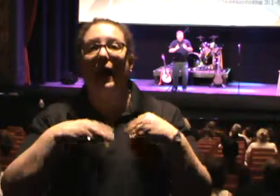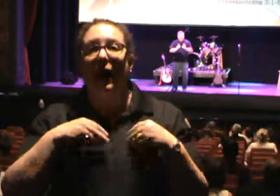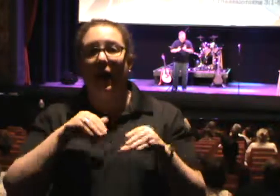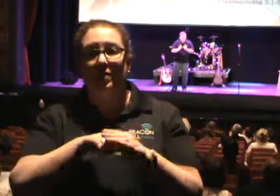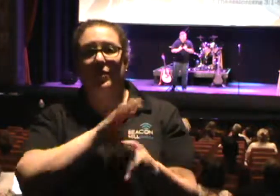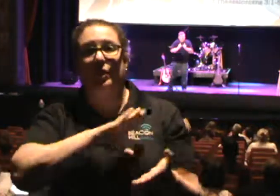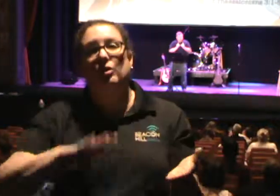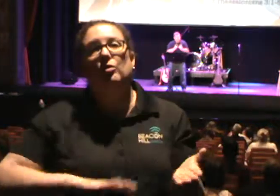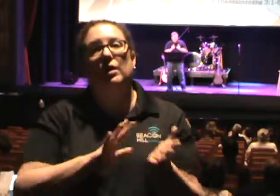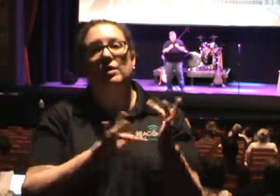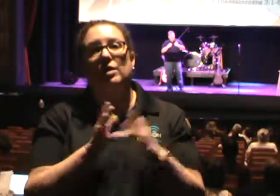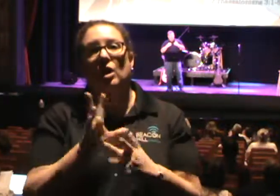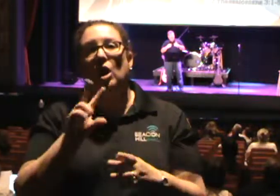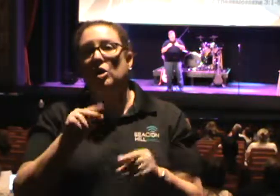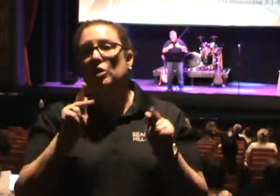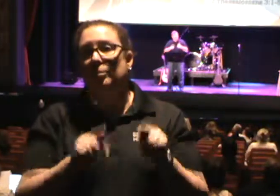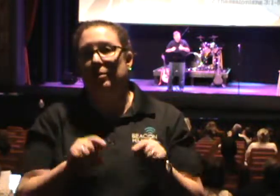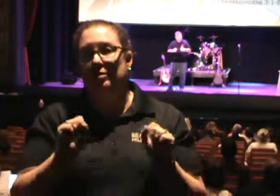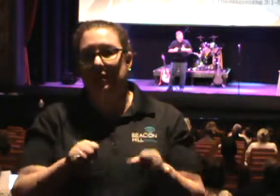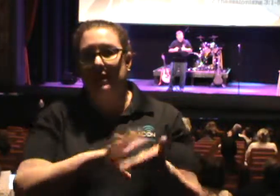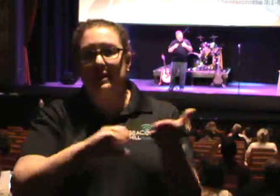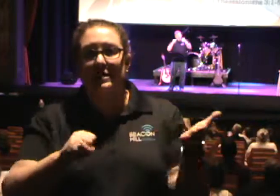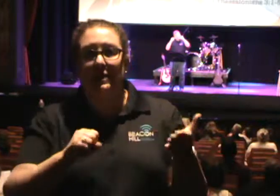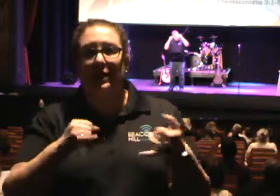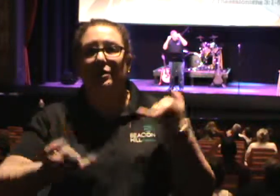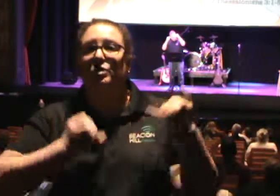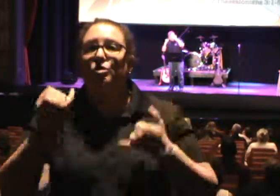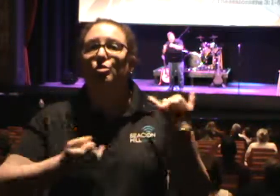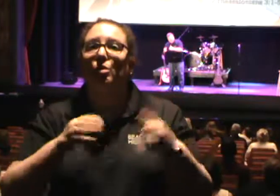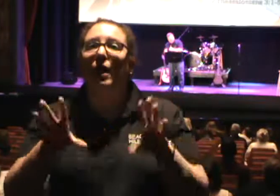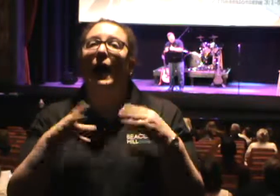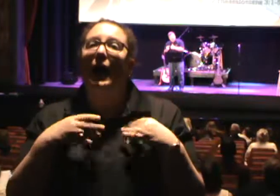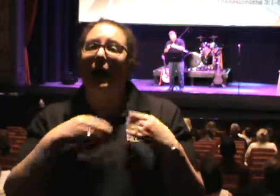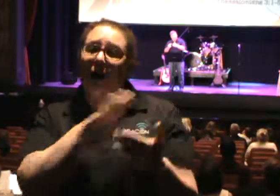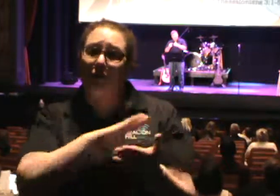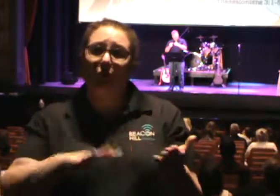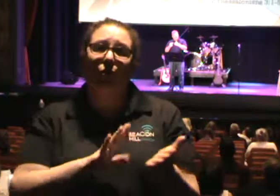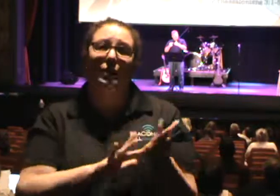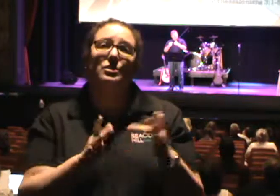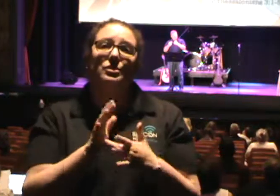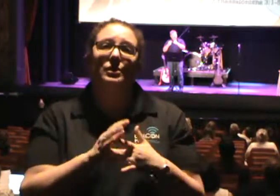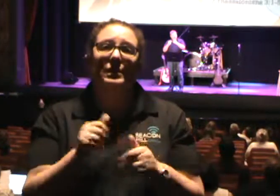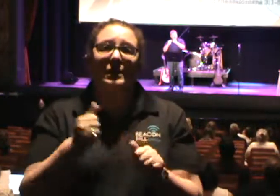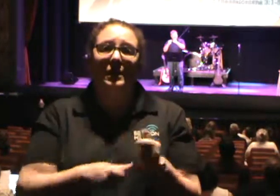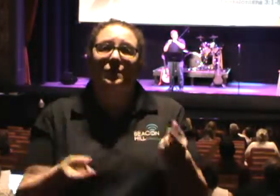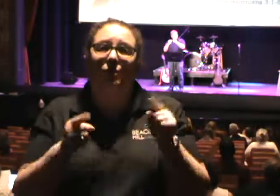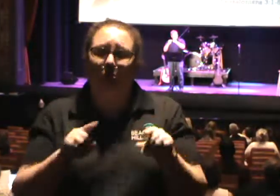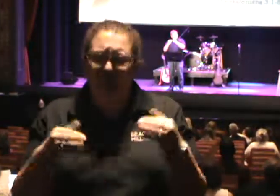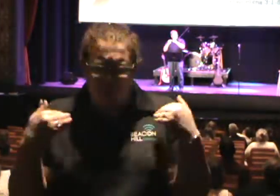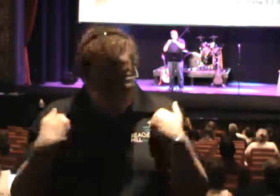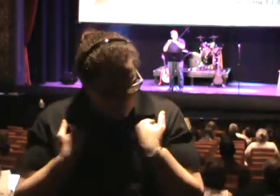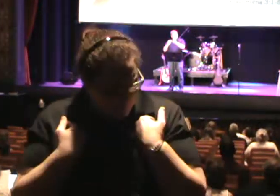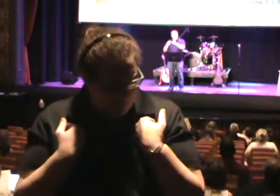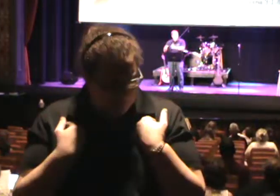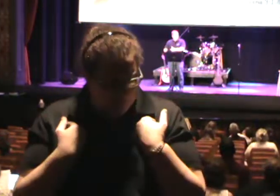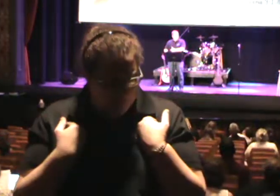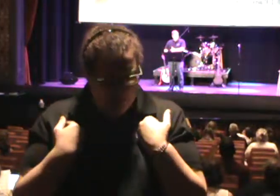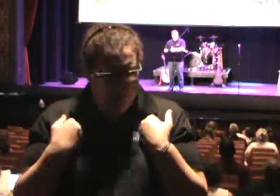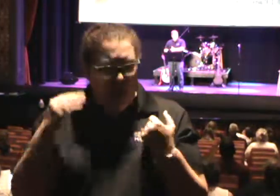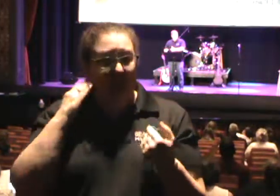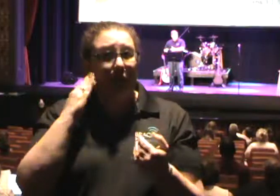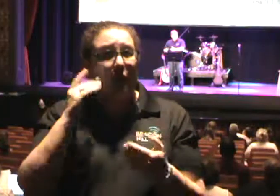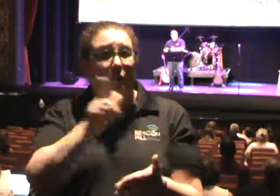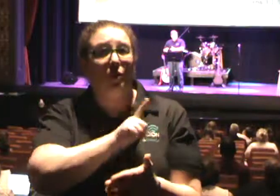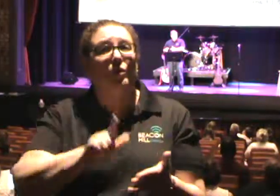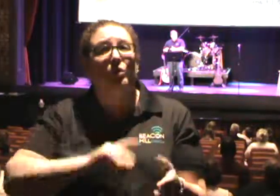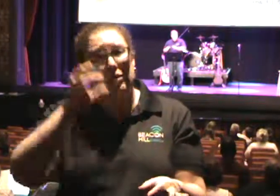No one can take away the joy that I have in Christ Jesus. So, even when I'm tired, I know that the Lord is faithful.